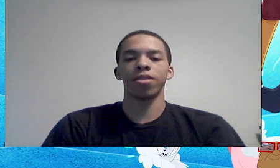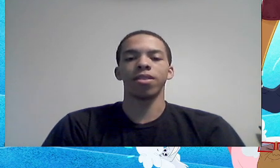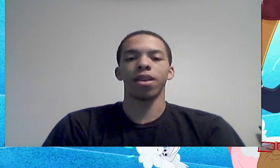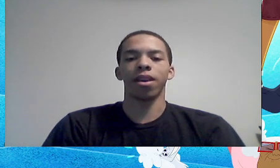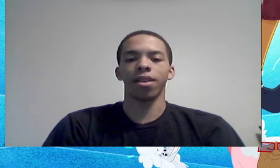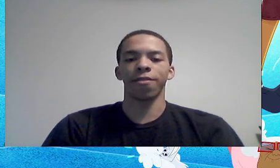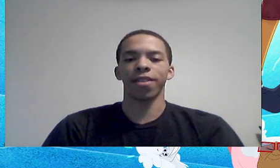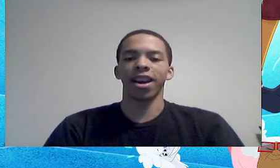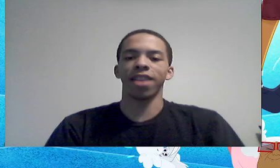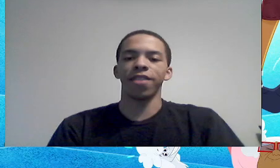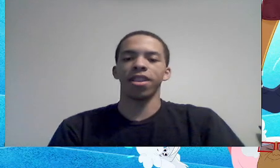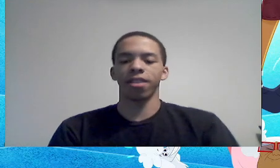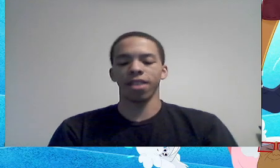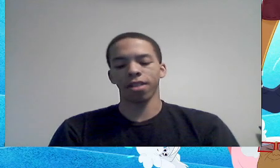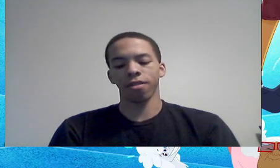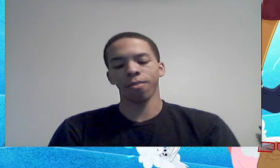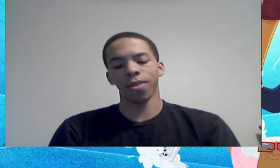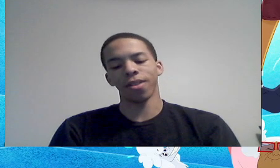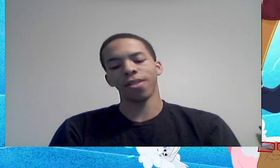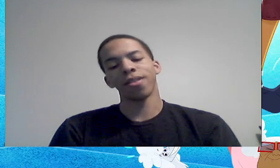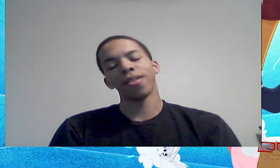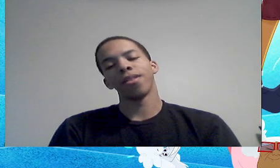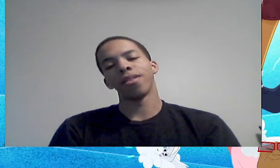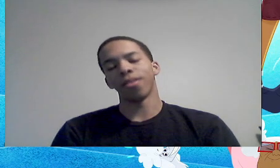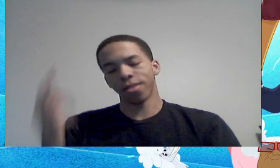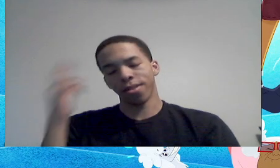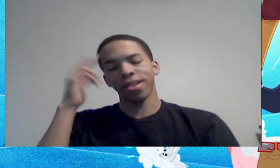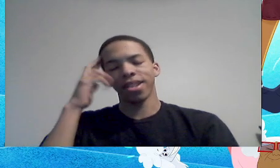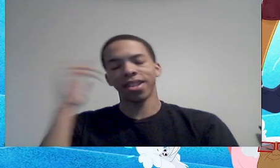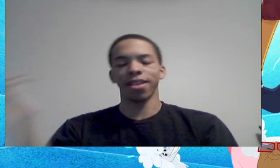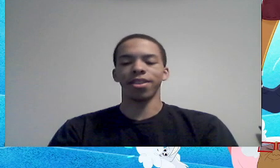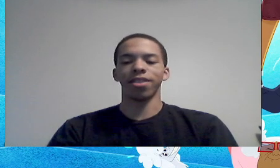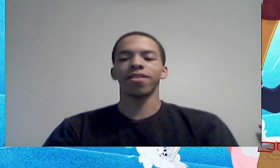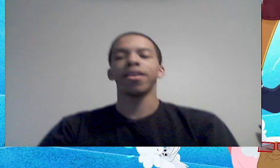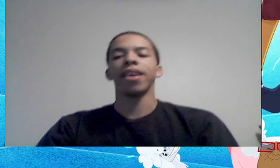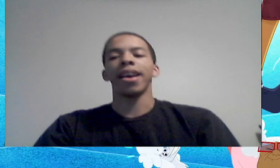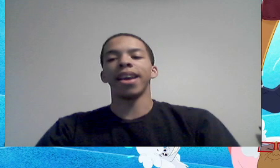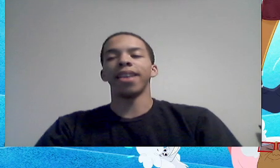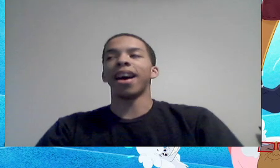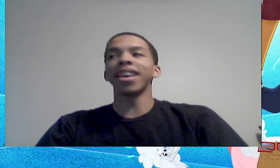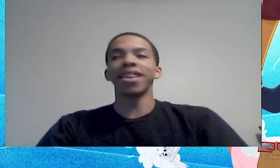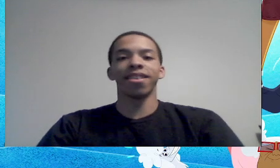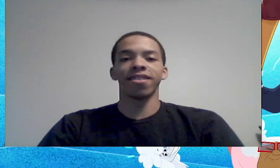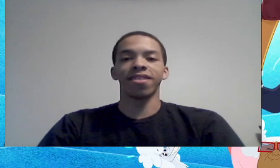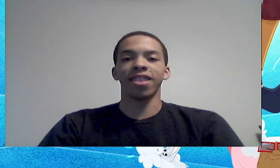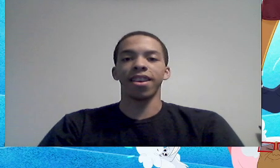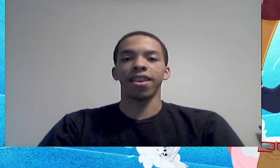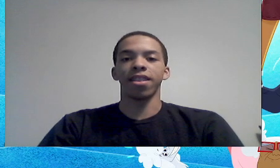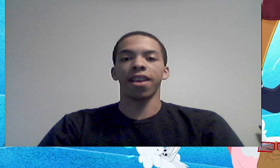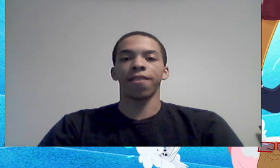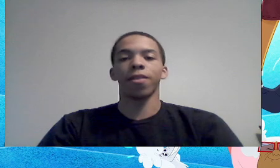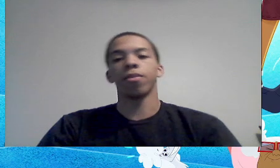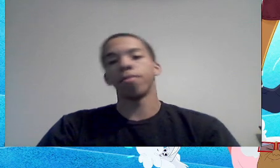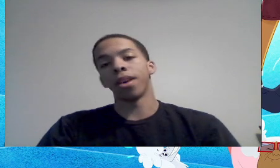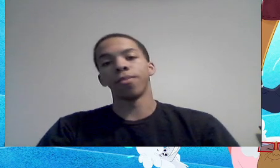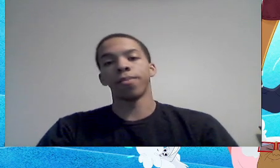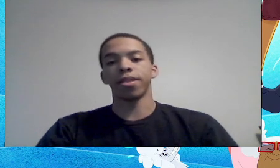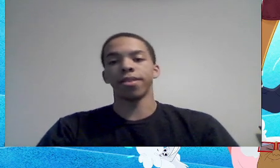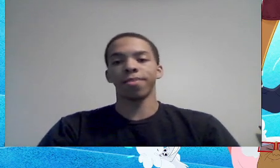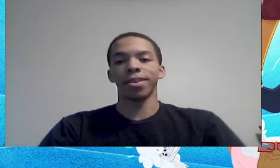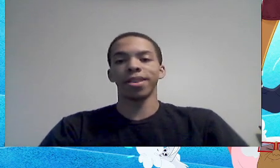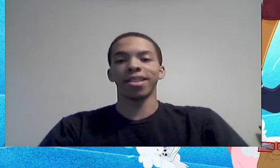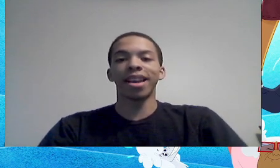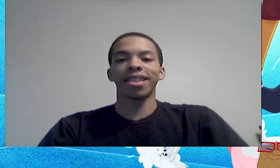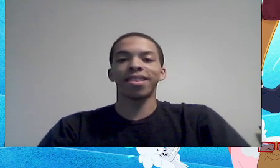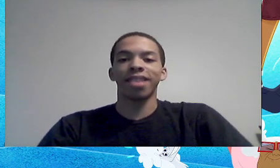or a different kind of intellect, or smart, or intelligence, and I can honestly say, like, with my own